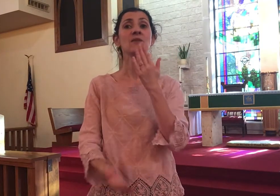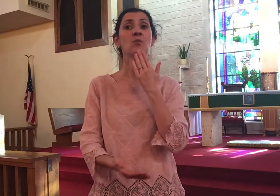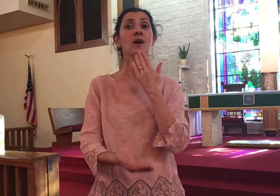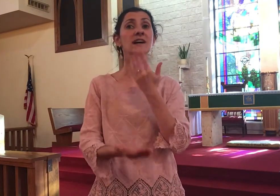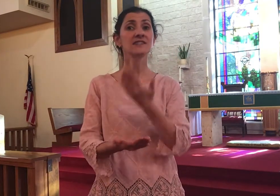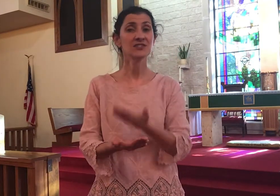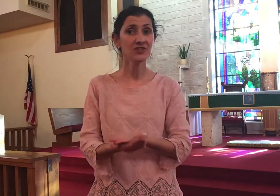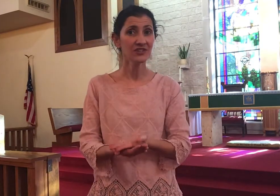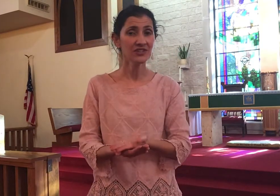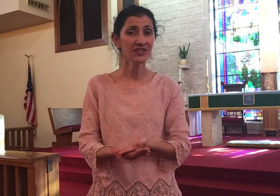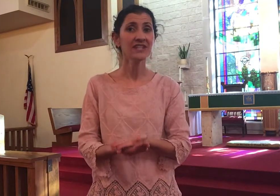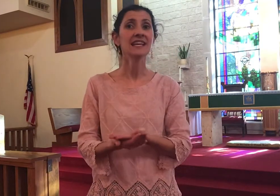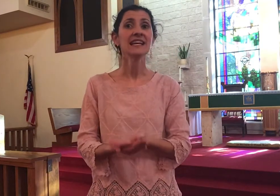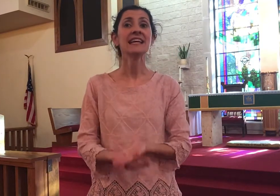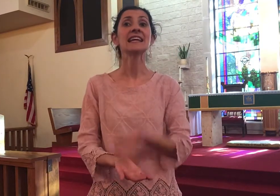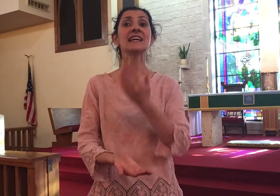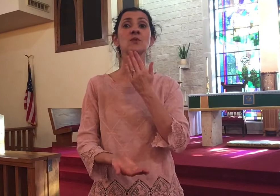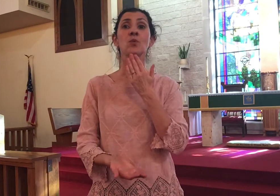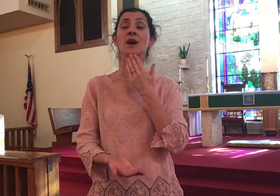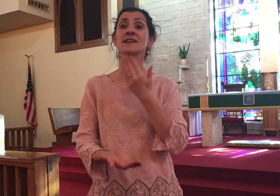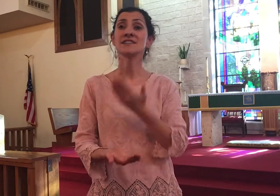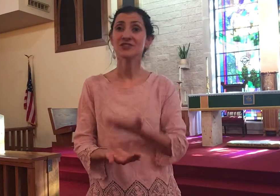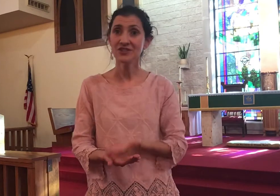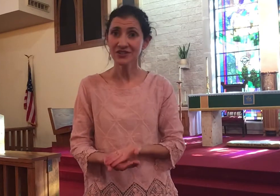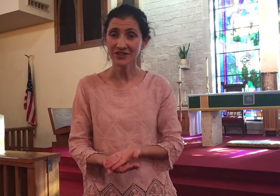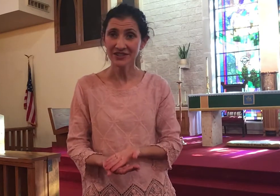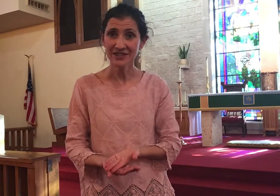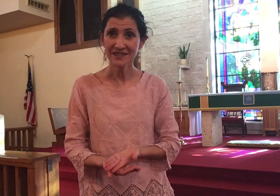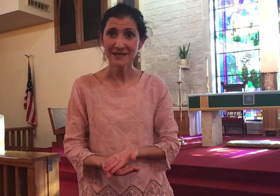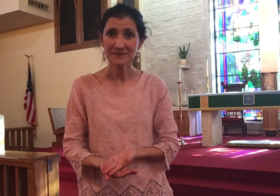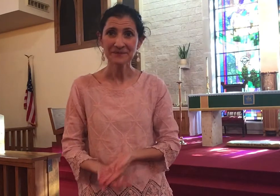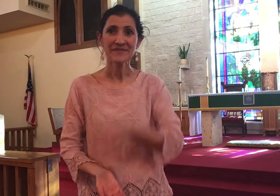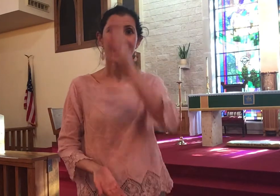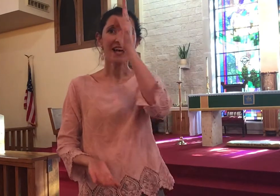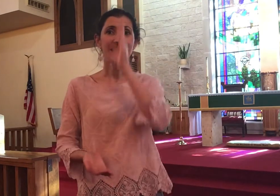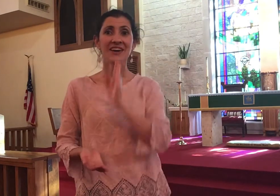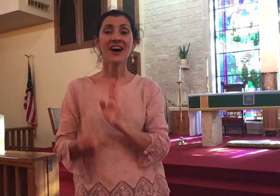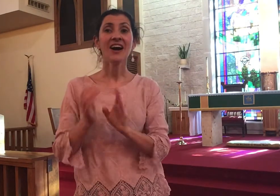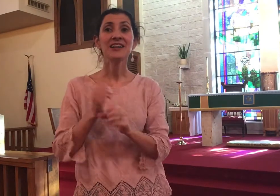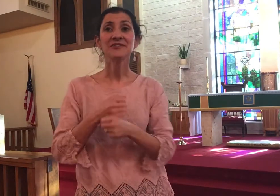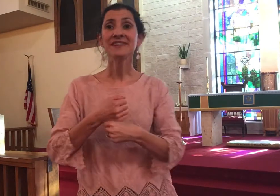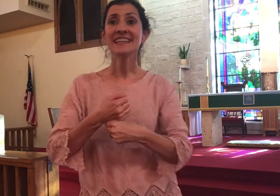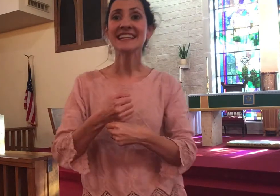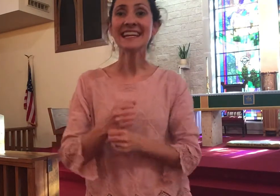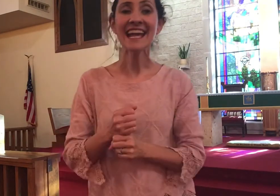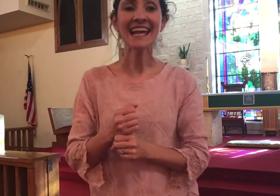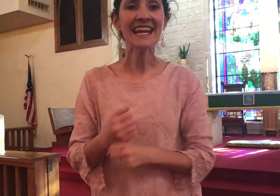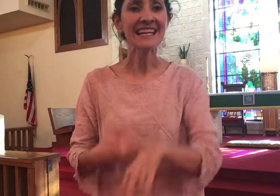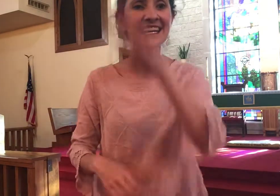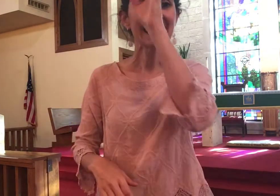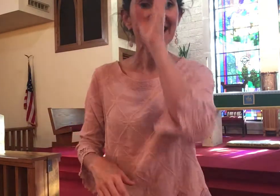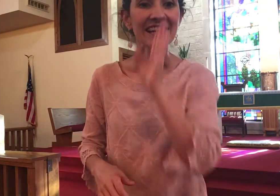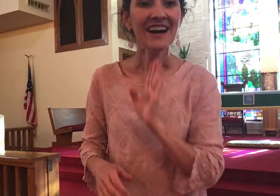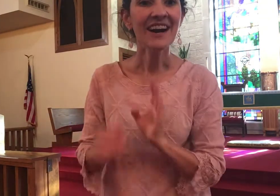was good it was good God created God